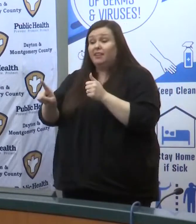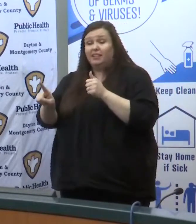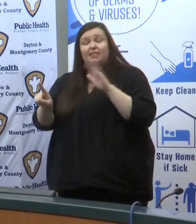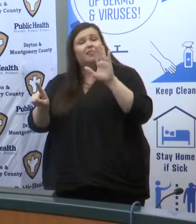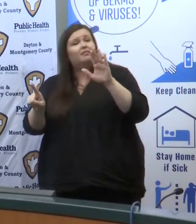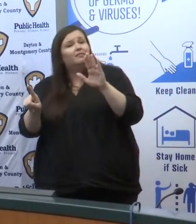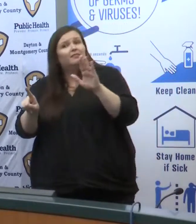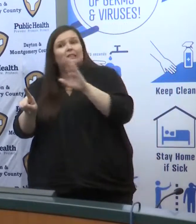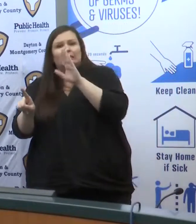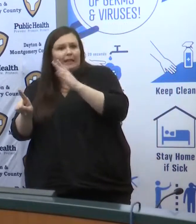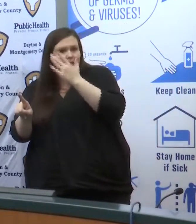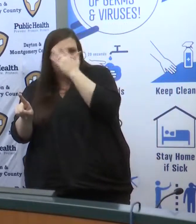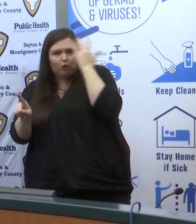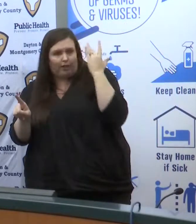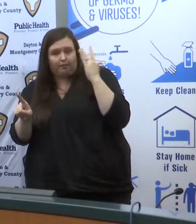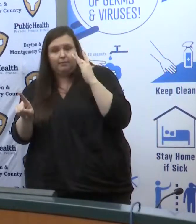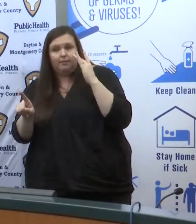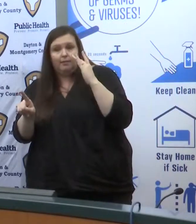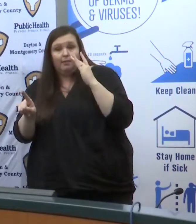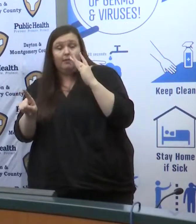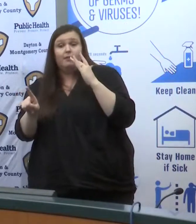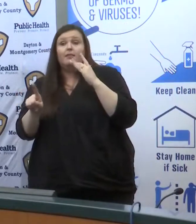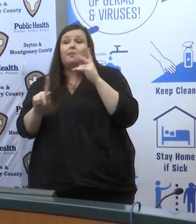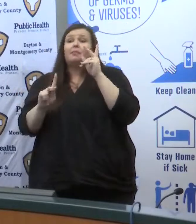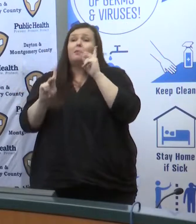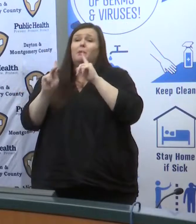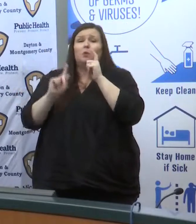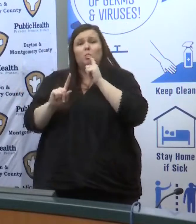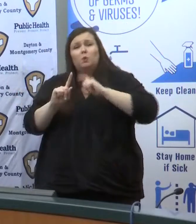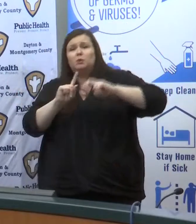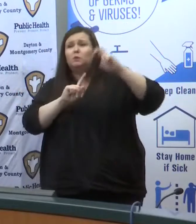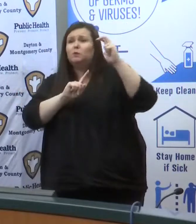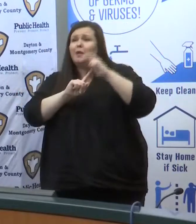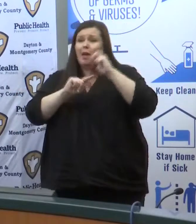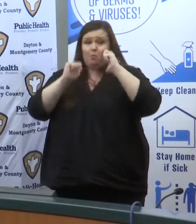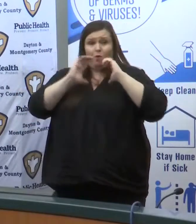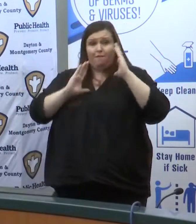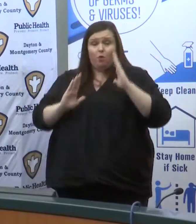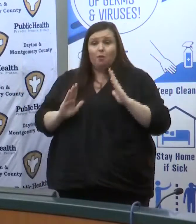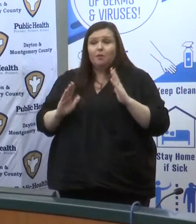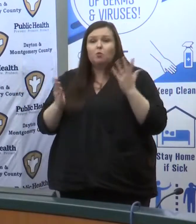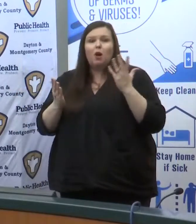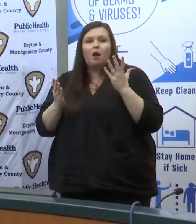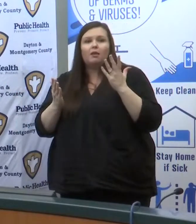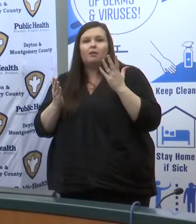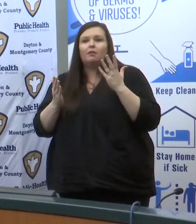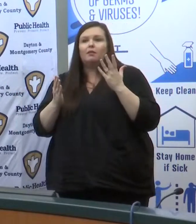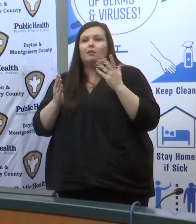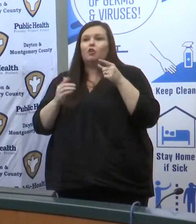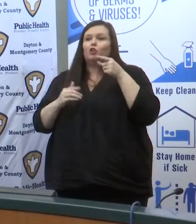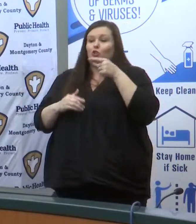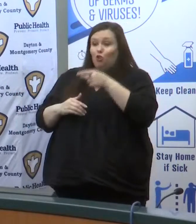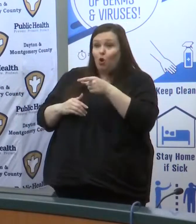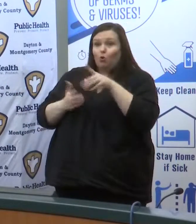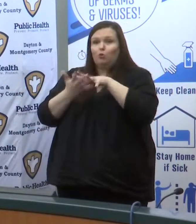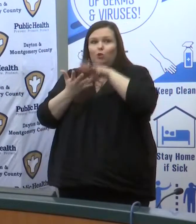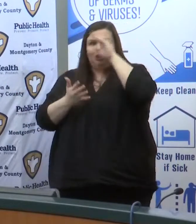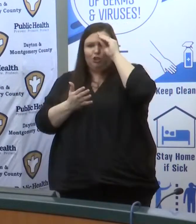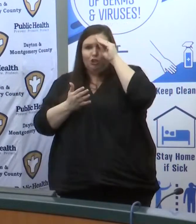said young man never forget this the greatest performances are the result of basic steps executed well.